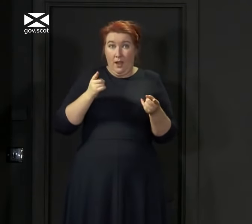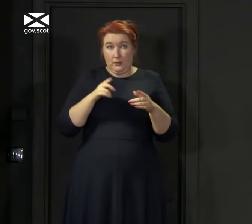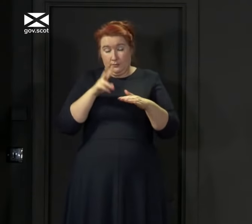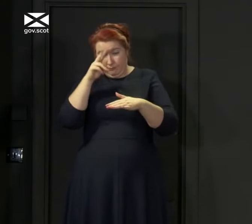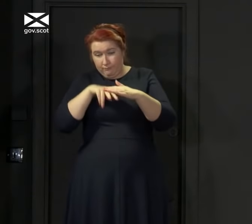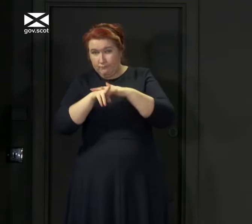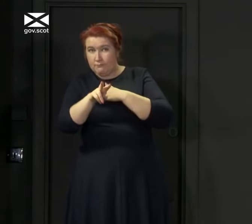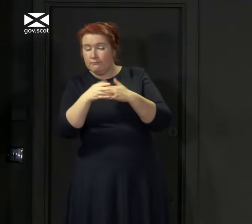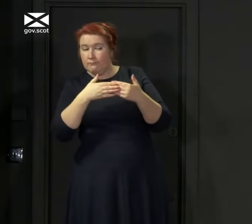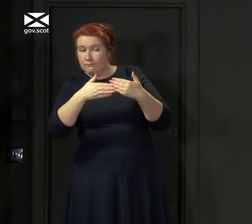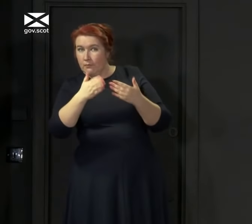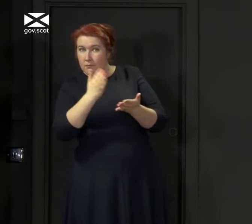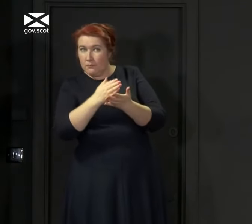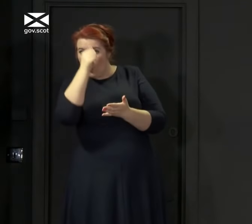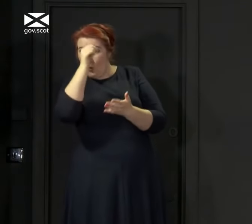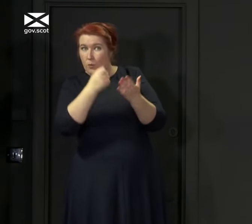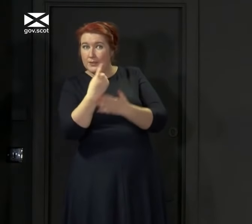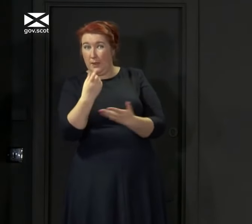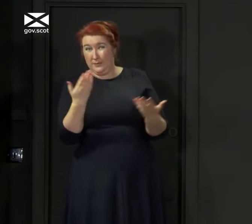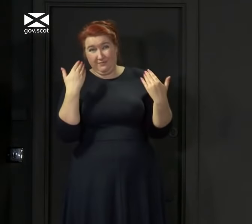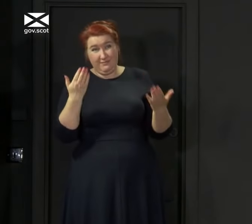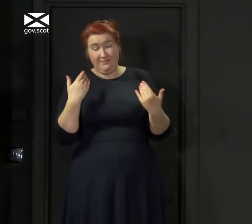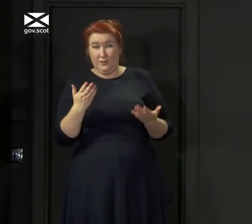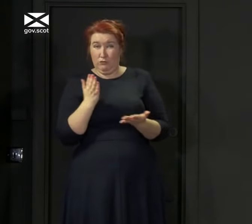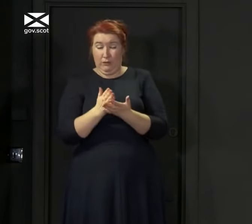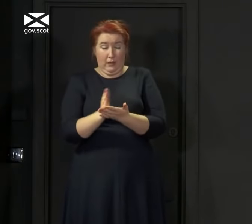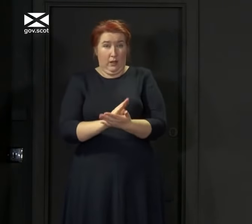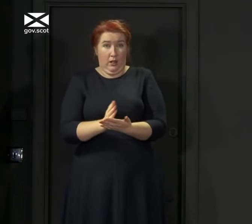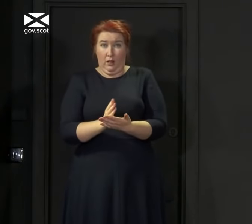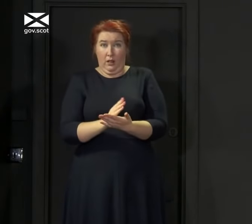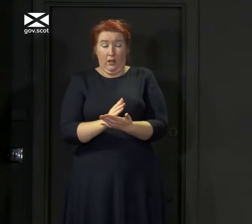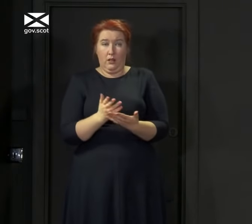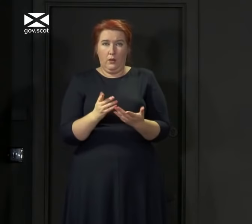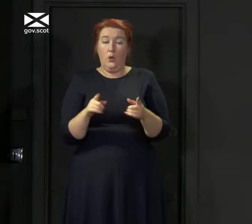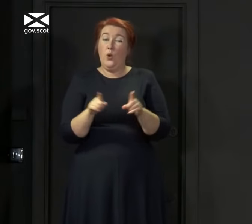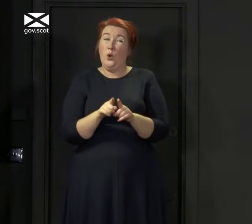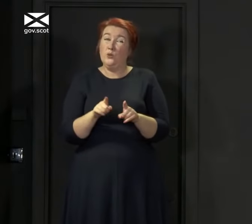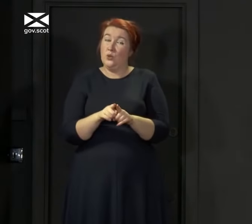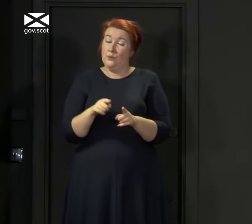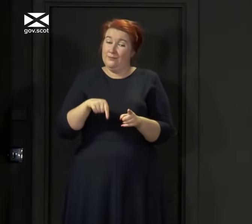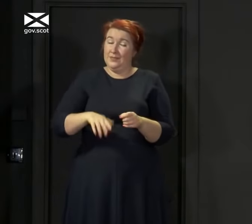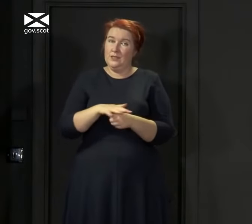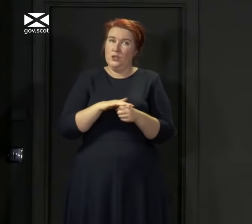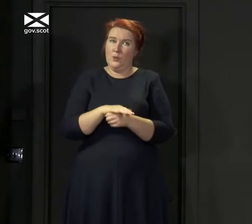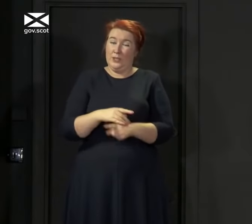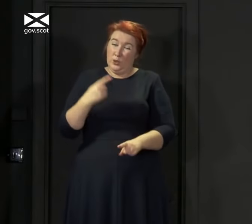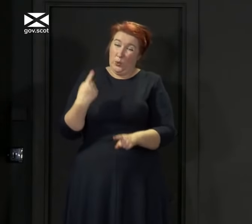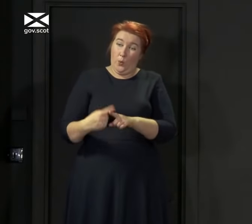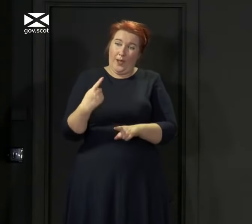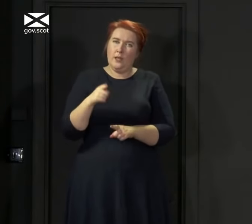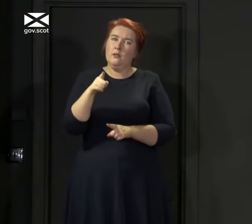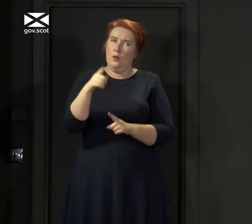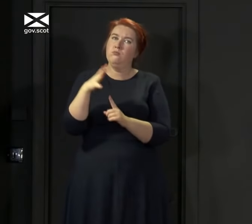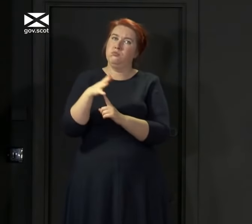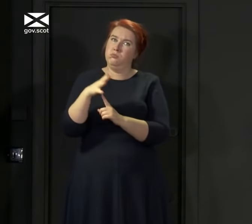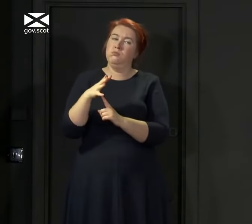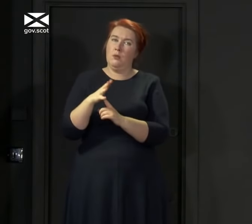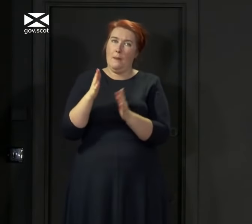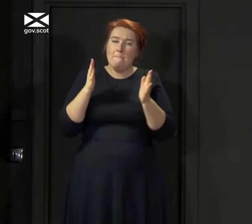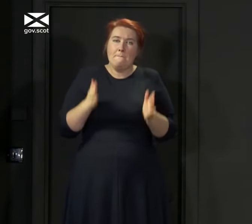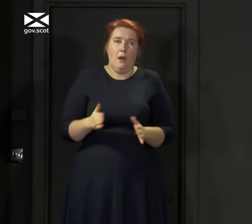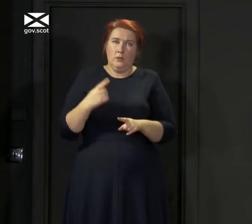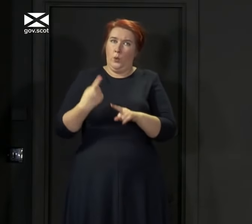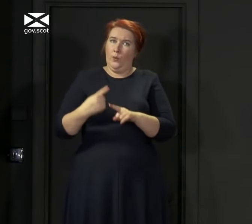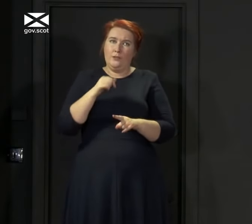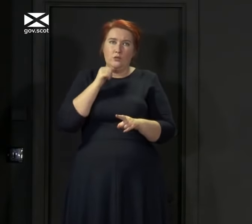certainty what's going to happen. And we're also dealing with a situation where speed of response is important because